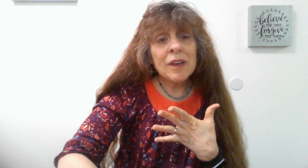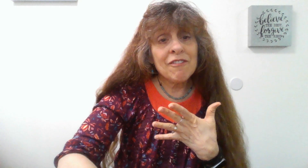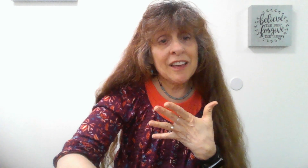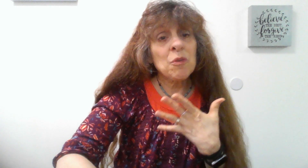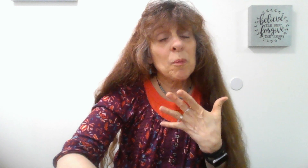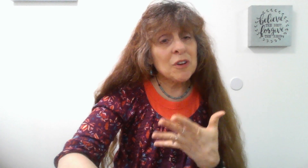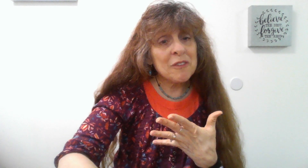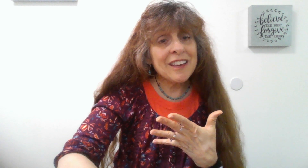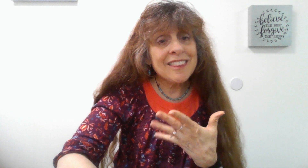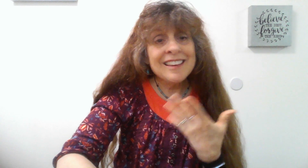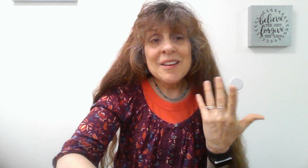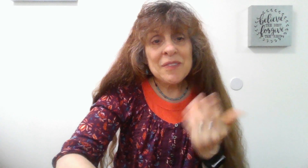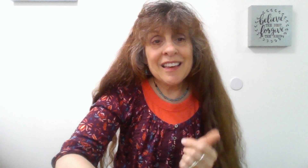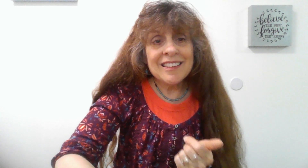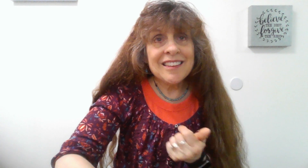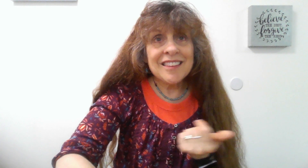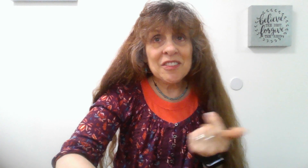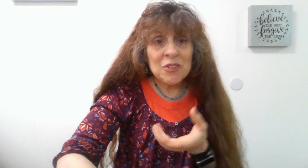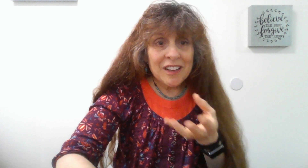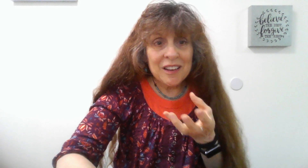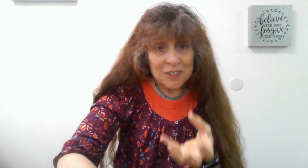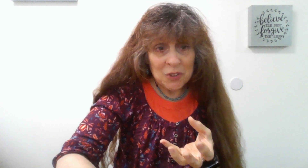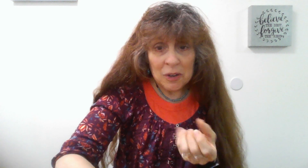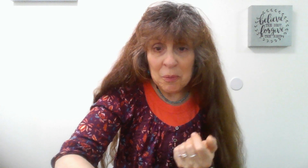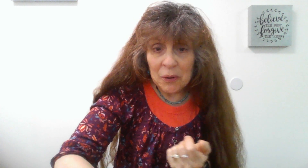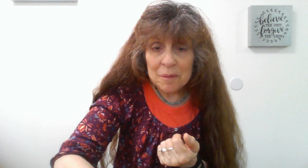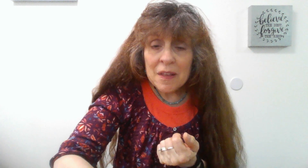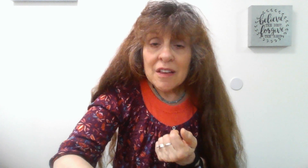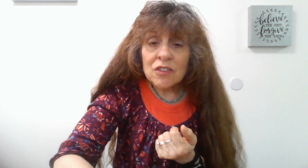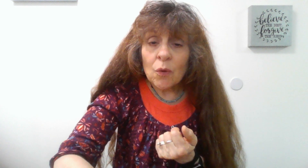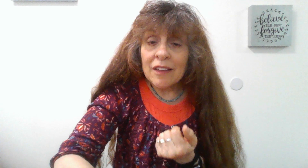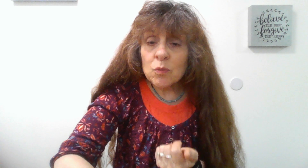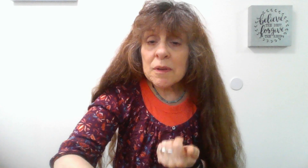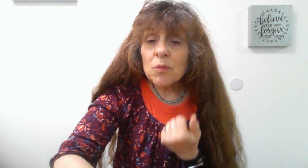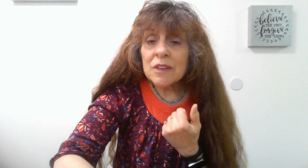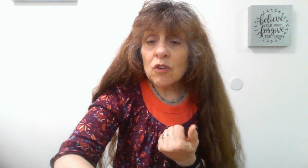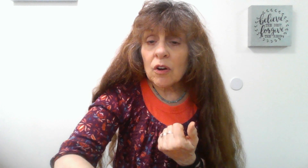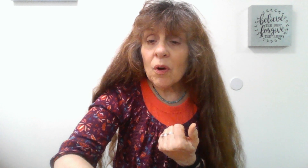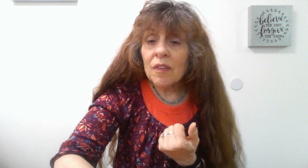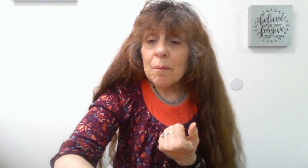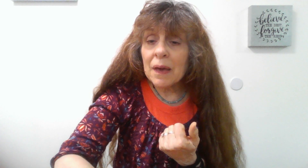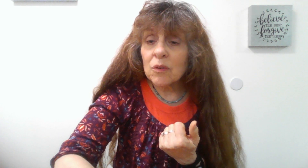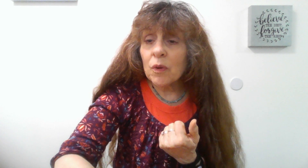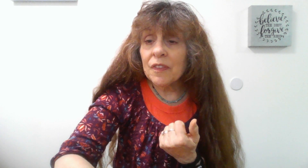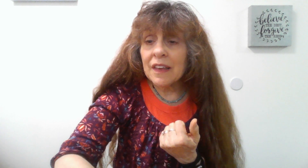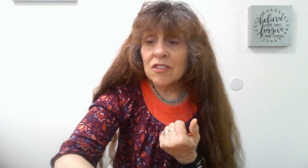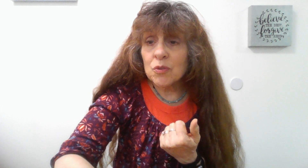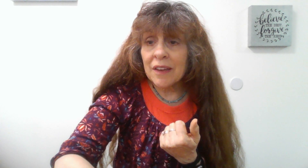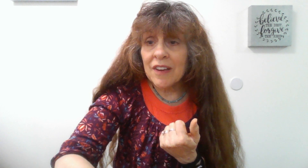we have faith. When we don't have faith, it's like there's not the starting point. So as women, we struggle more than men with the issue of